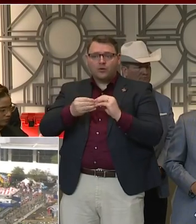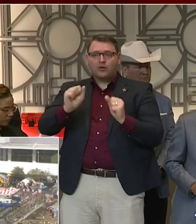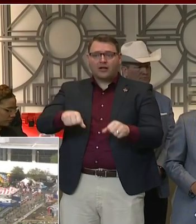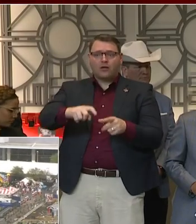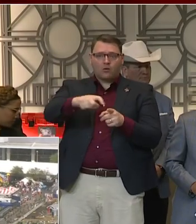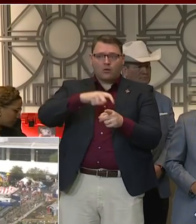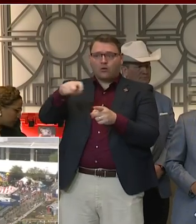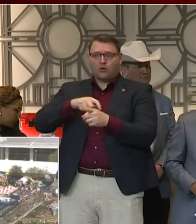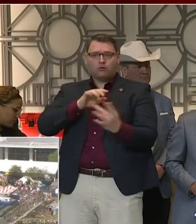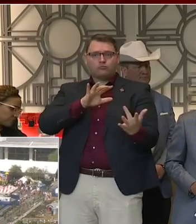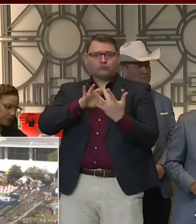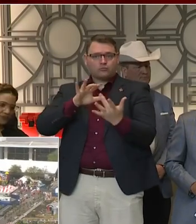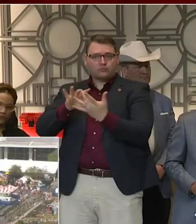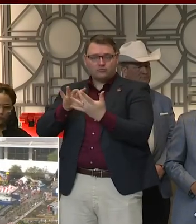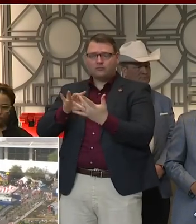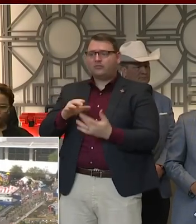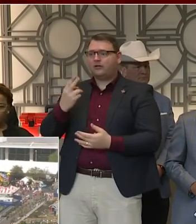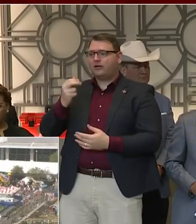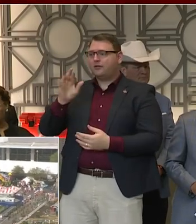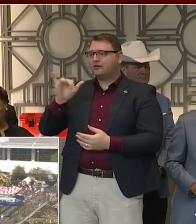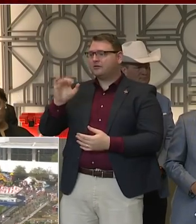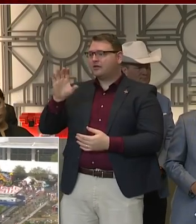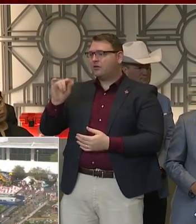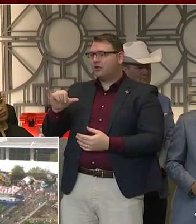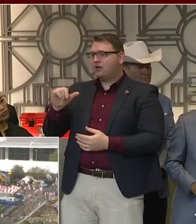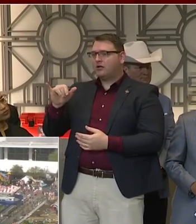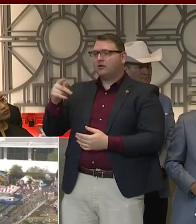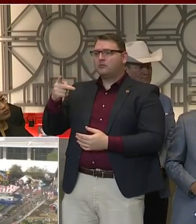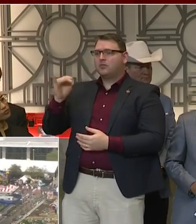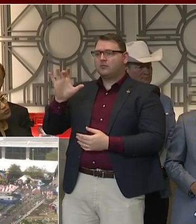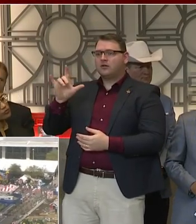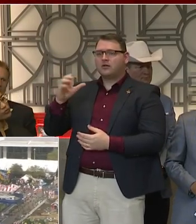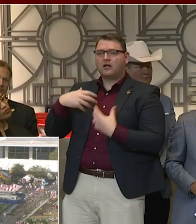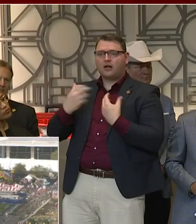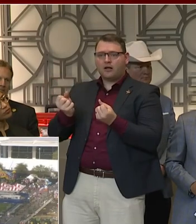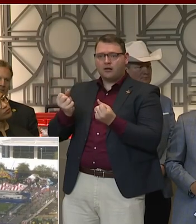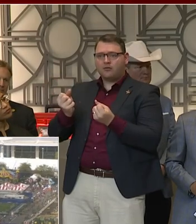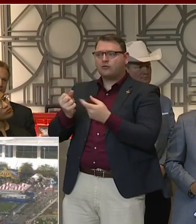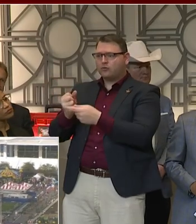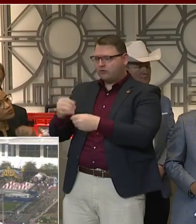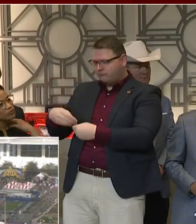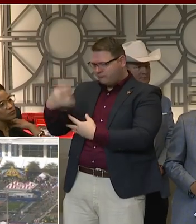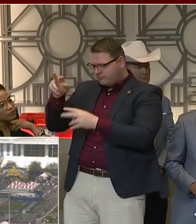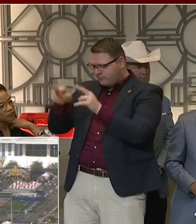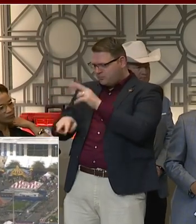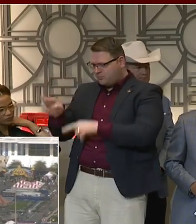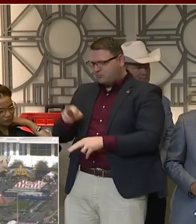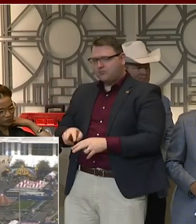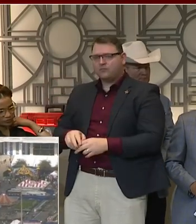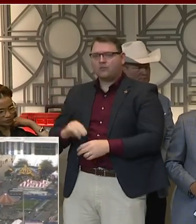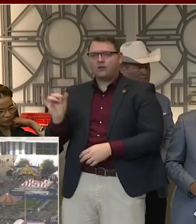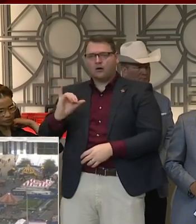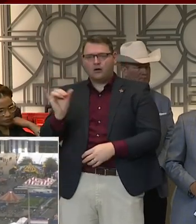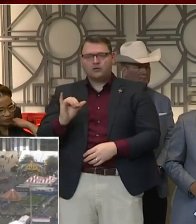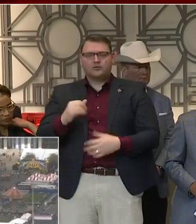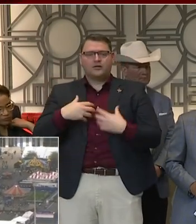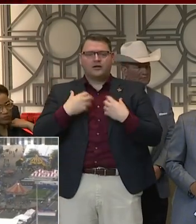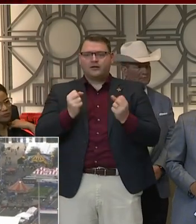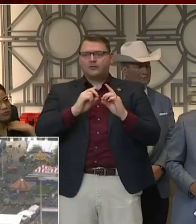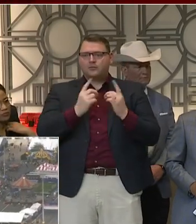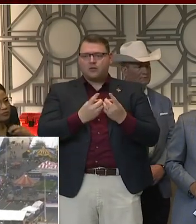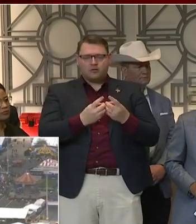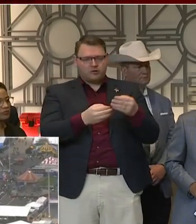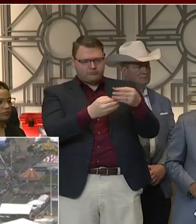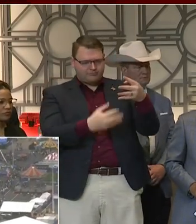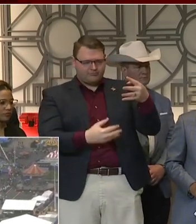Health. There's information at the Houston Health Department. We've also stood up an information line with our Harris